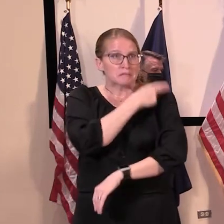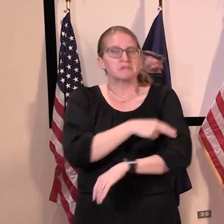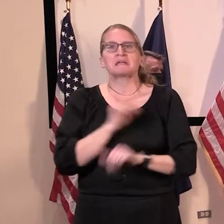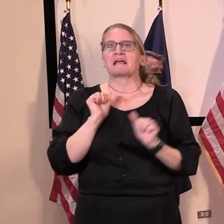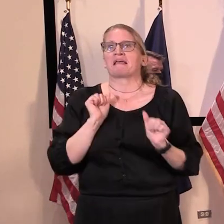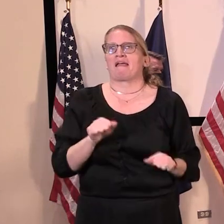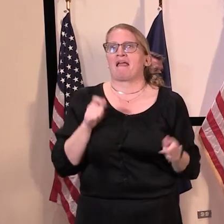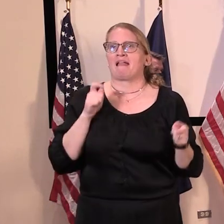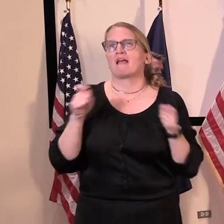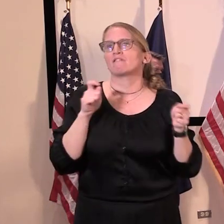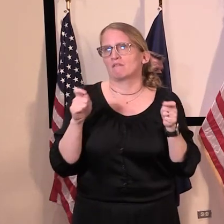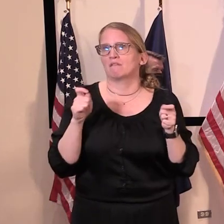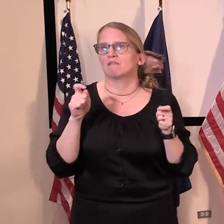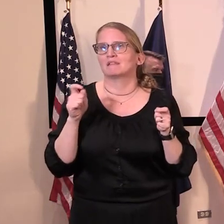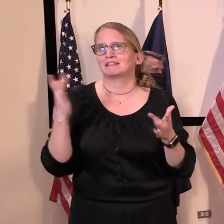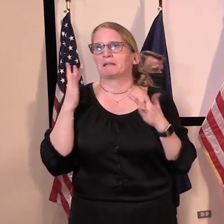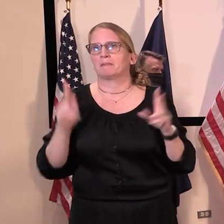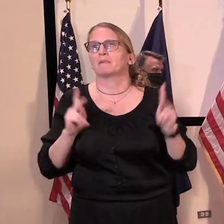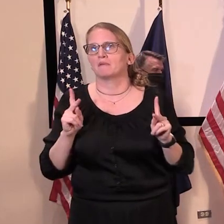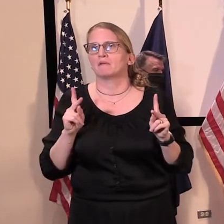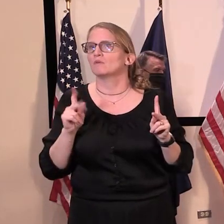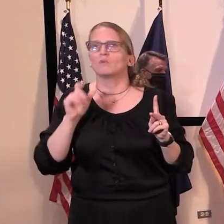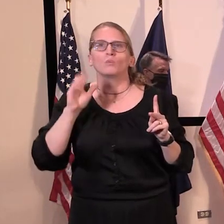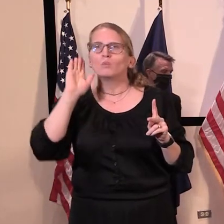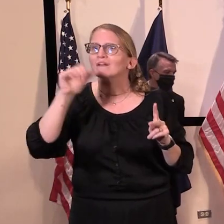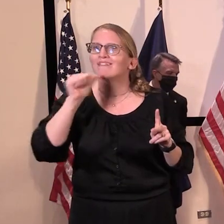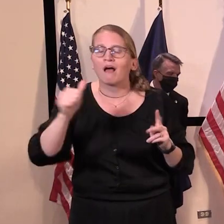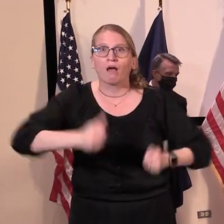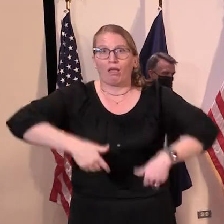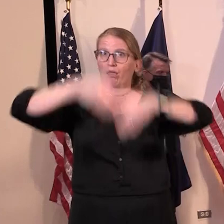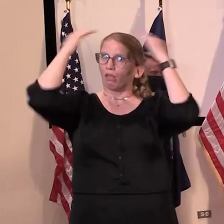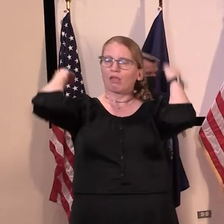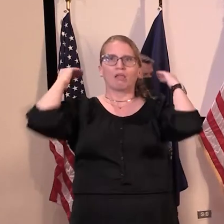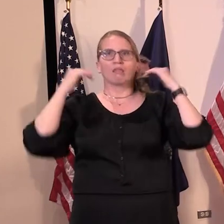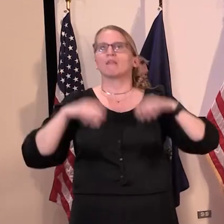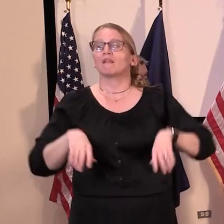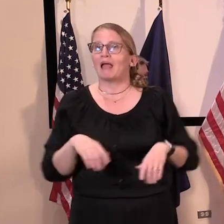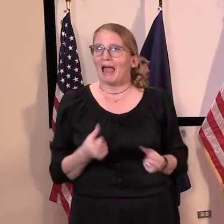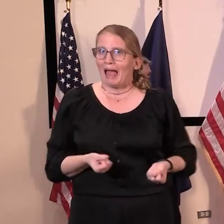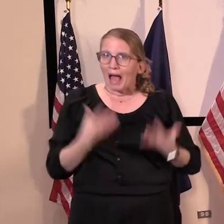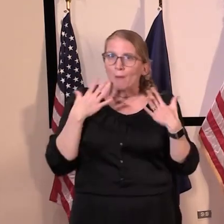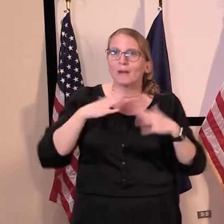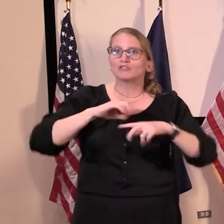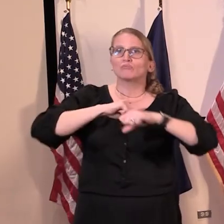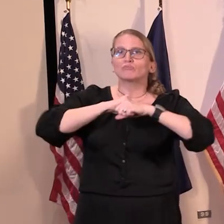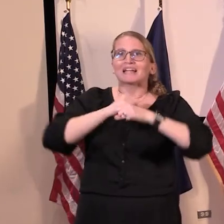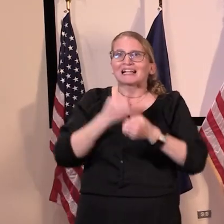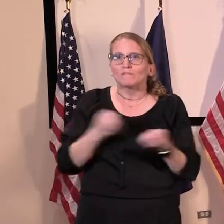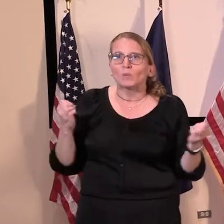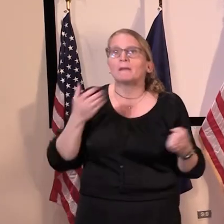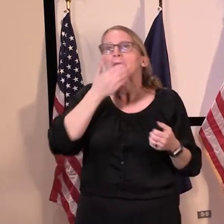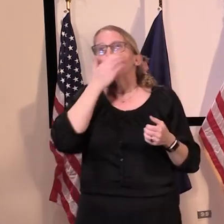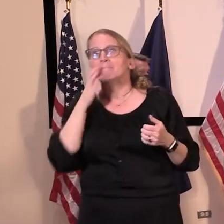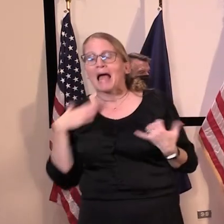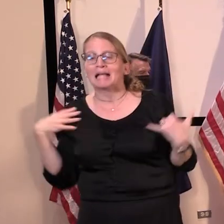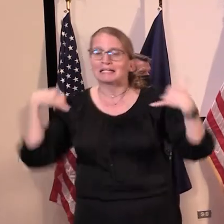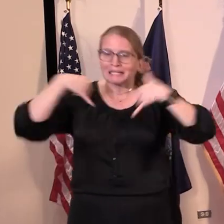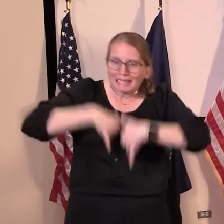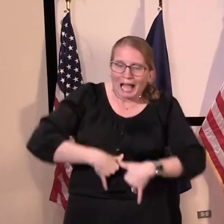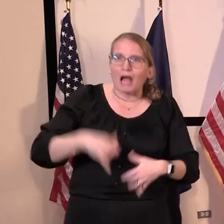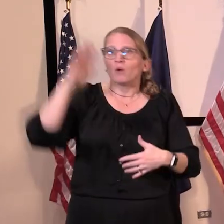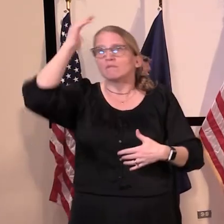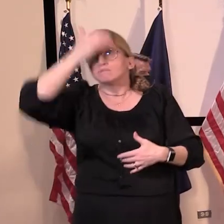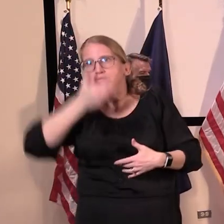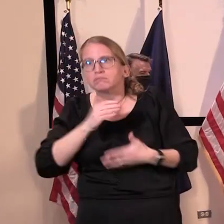Our PPE supply, our hospital and ICU and ventilator capacities, remain far above the current projected needs.